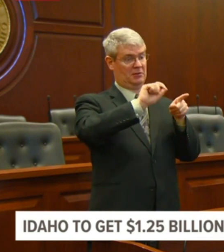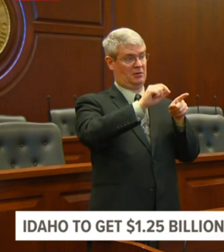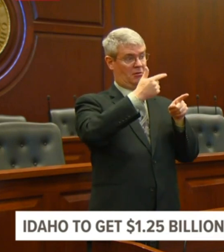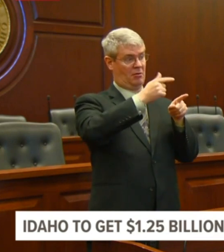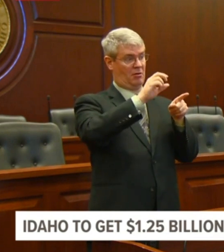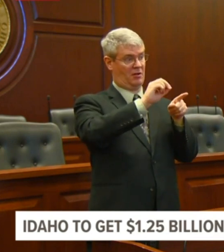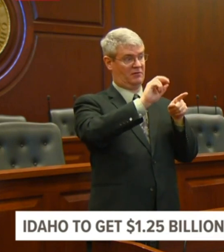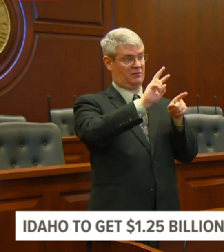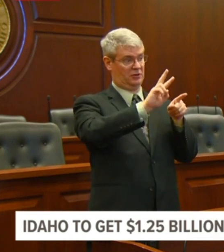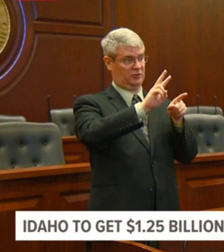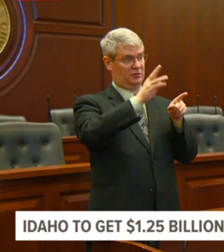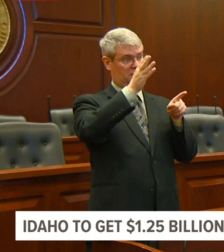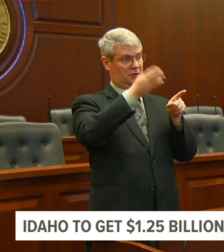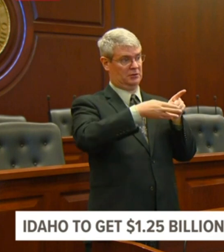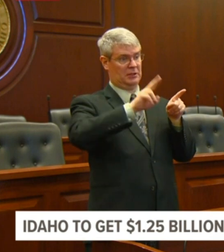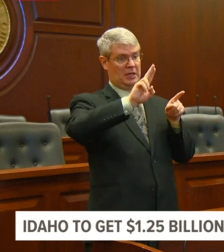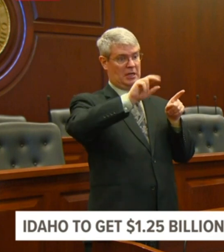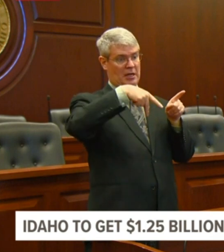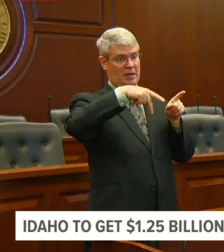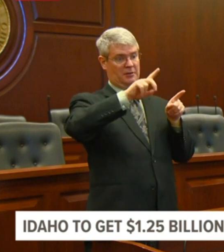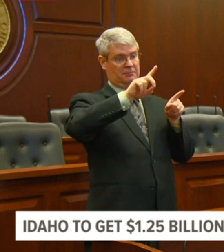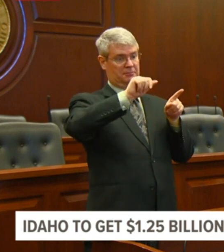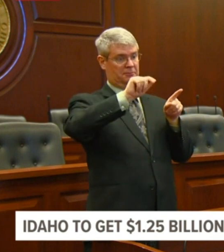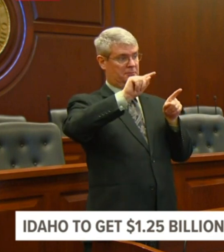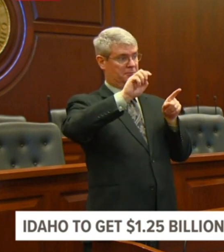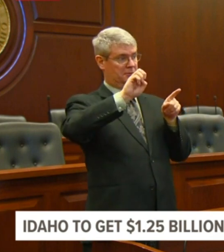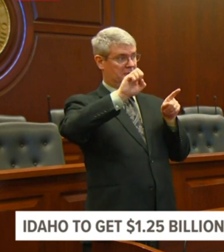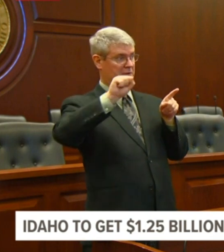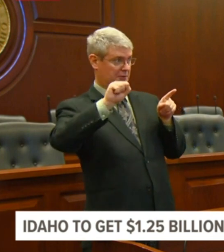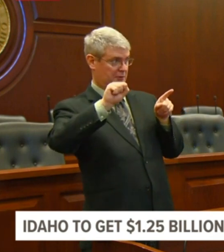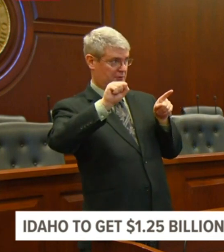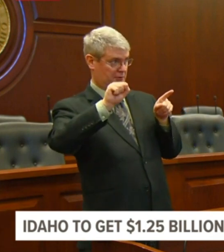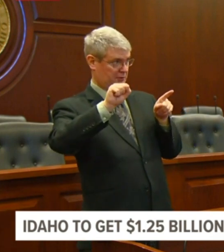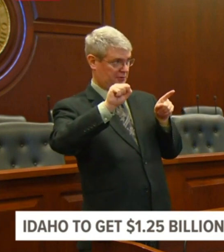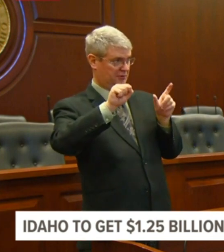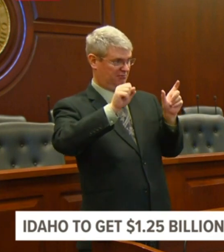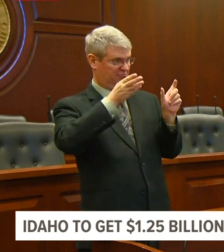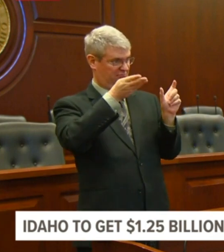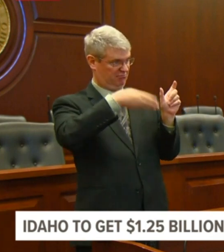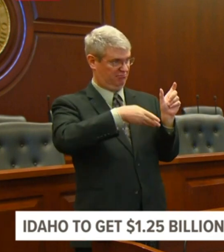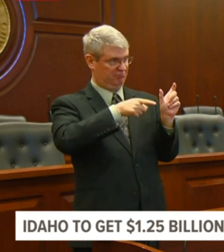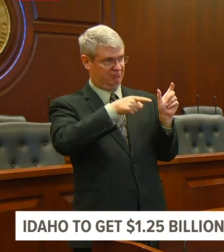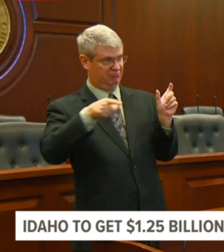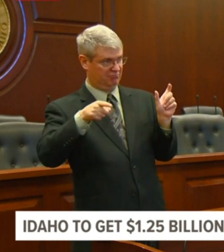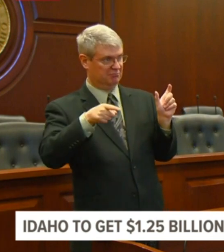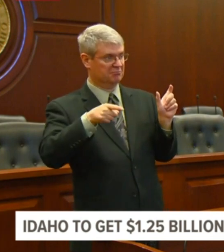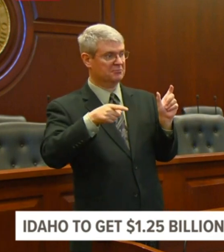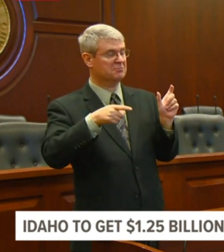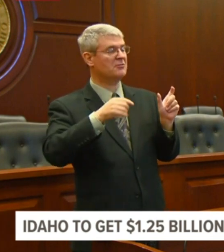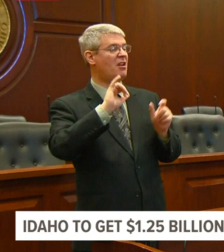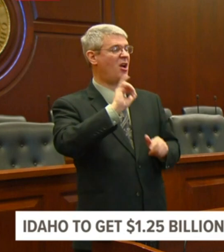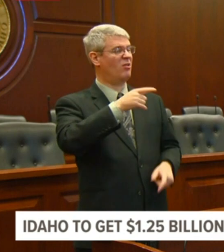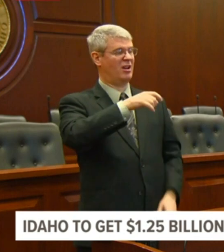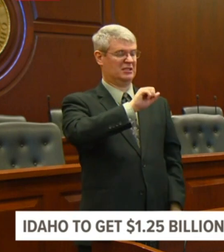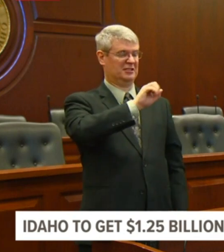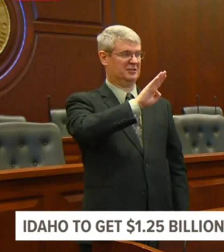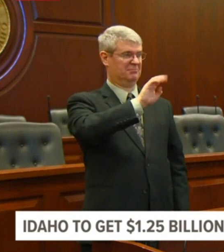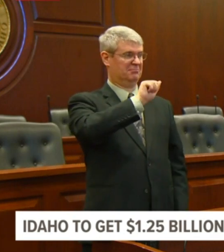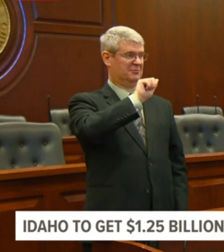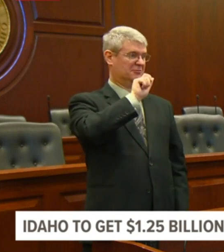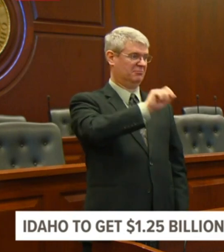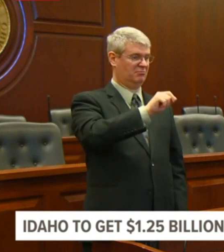NW, Pacific Northwest, and at SBAgov. I want everyone to stay healthy.